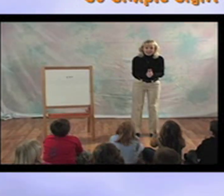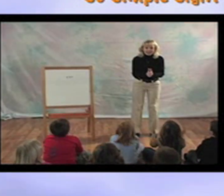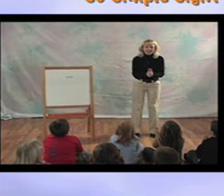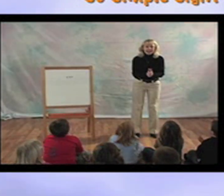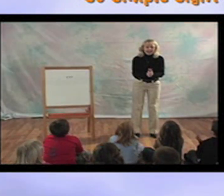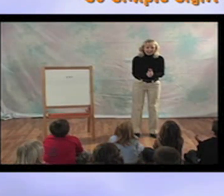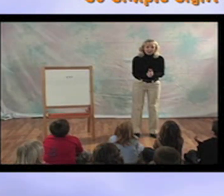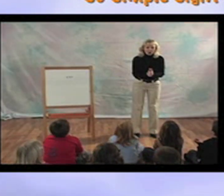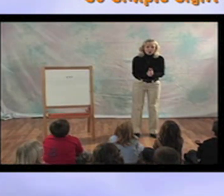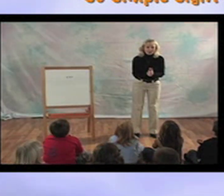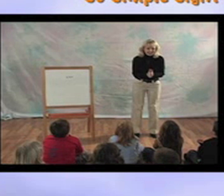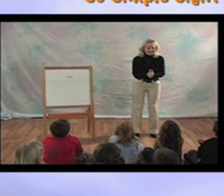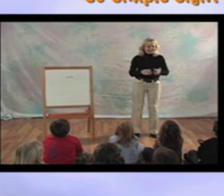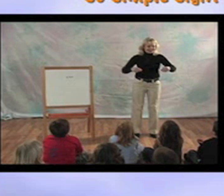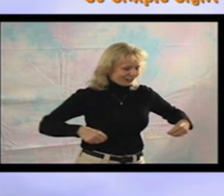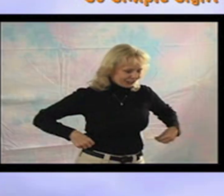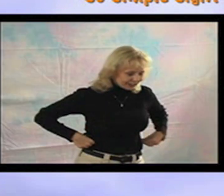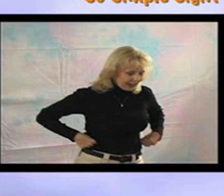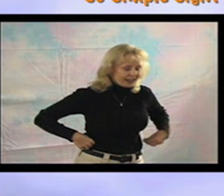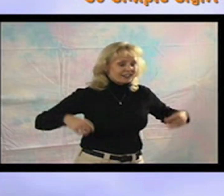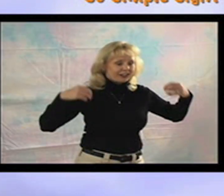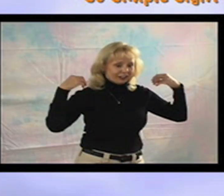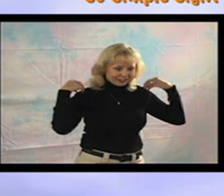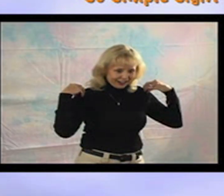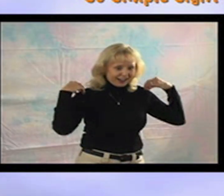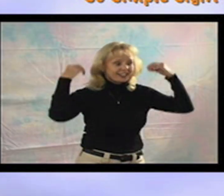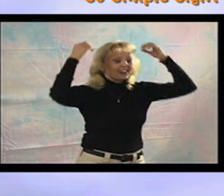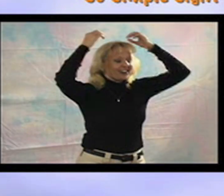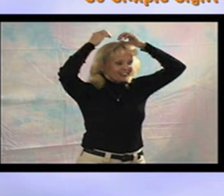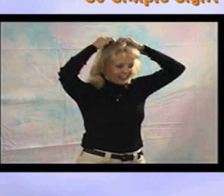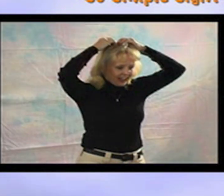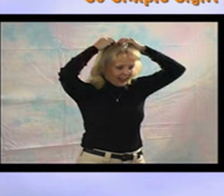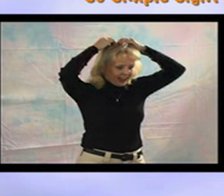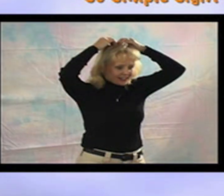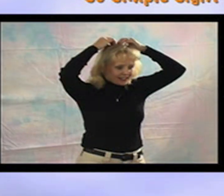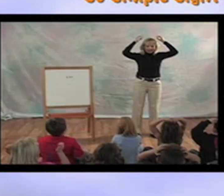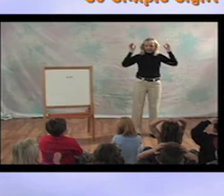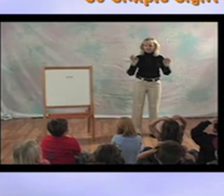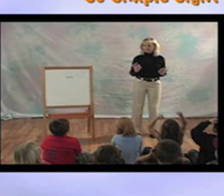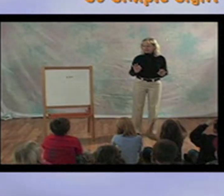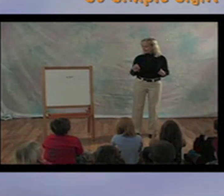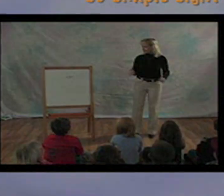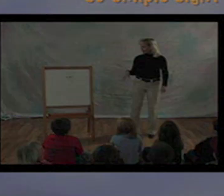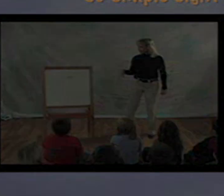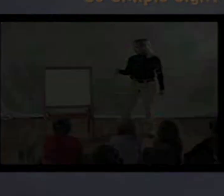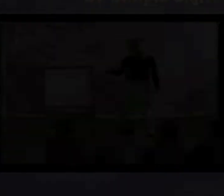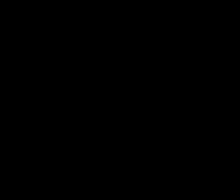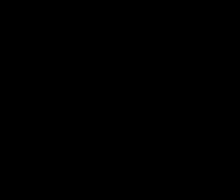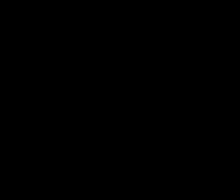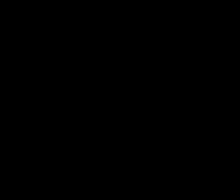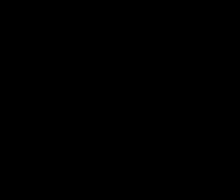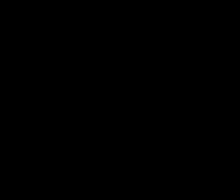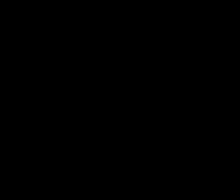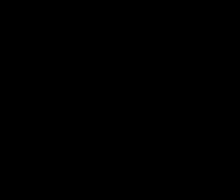space, l-o-t, a lot, a lot, a lot. Very good.